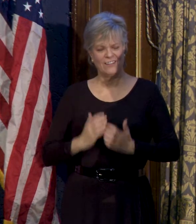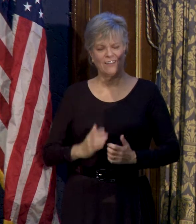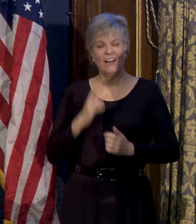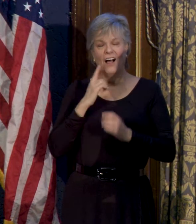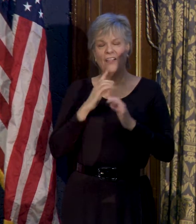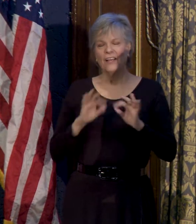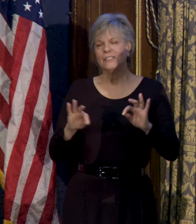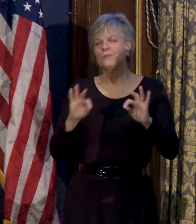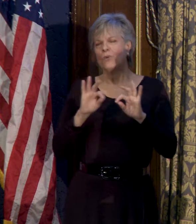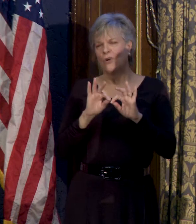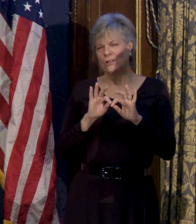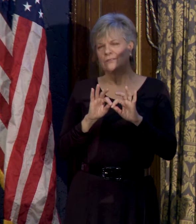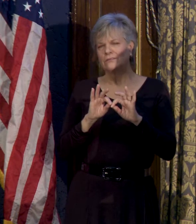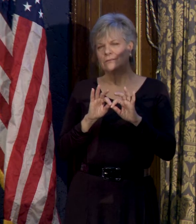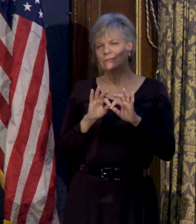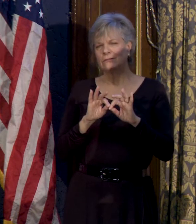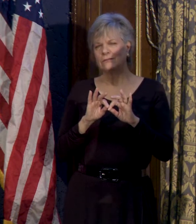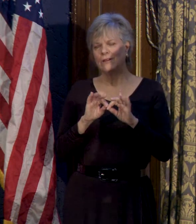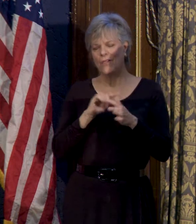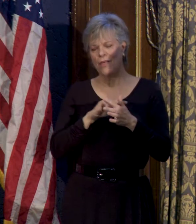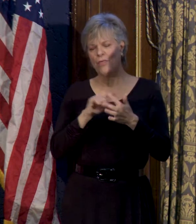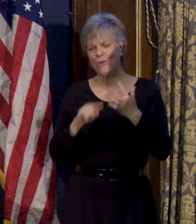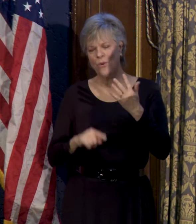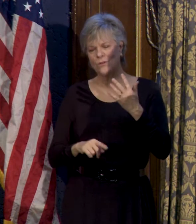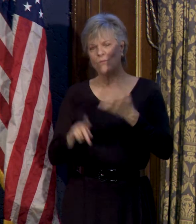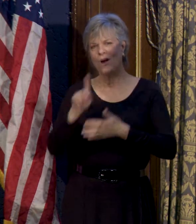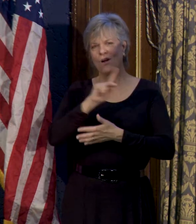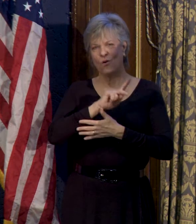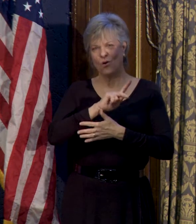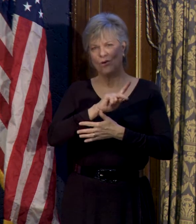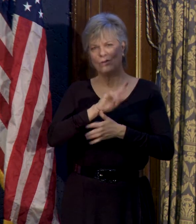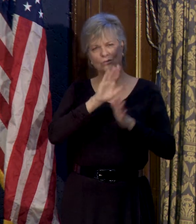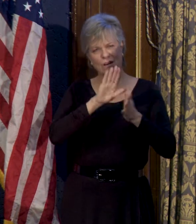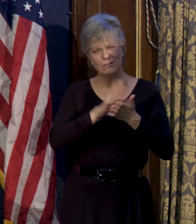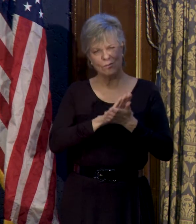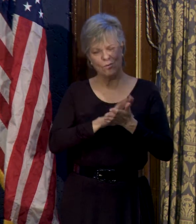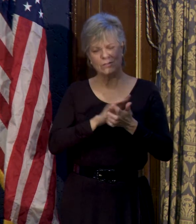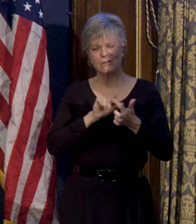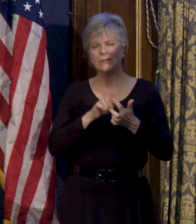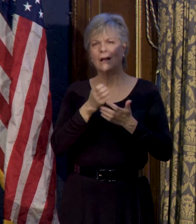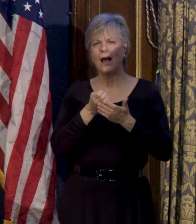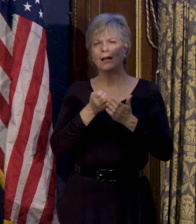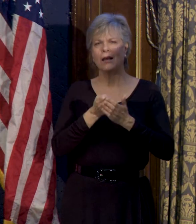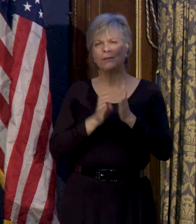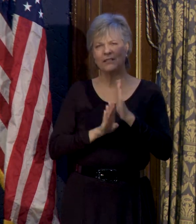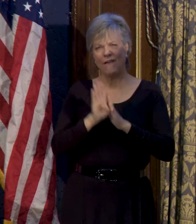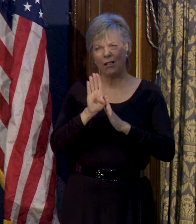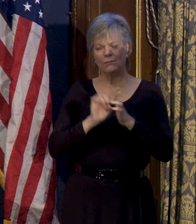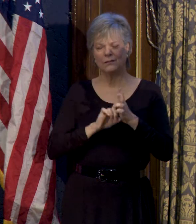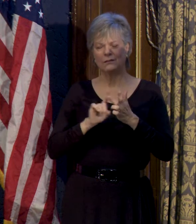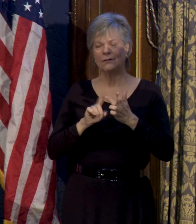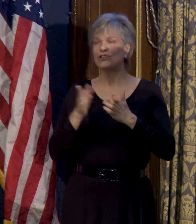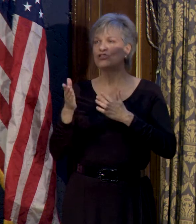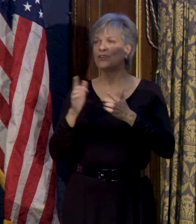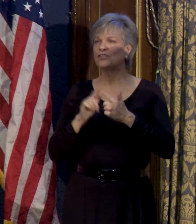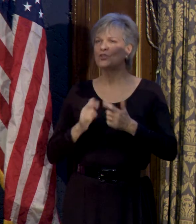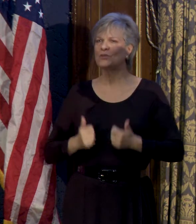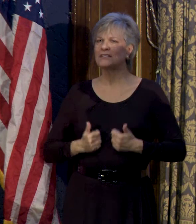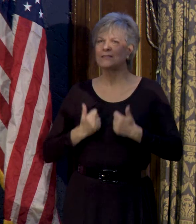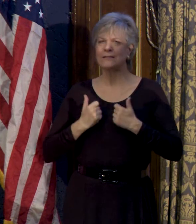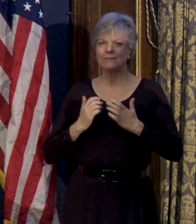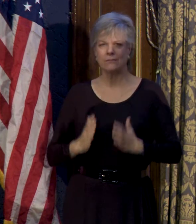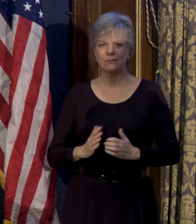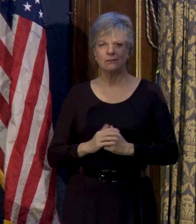really important that those priorities, great schools, economic development, and service to constituents,